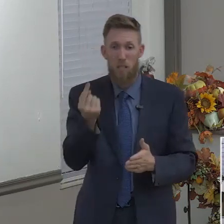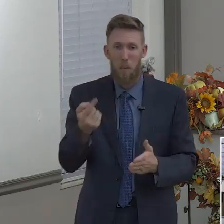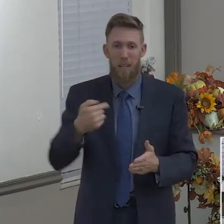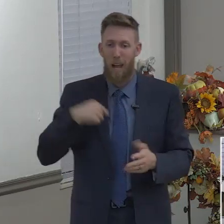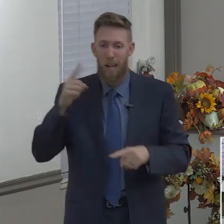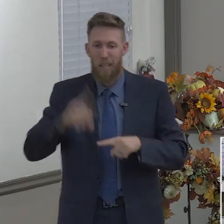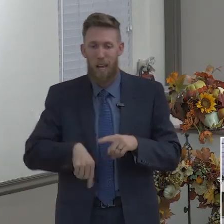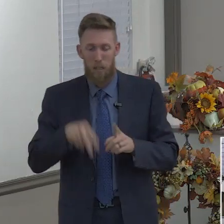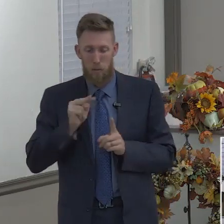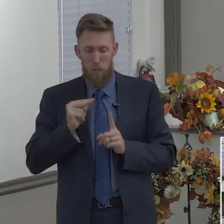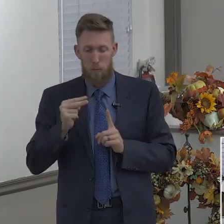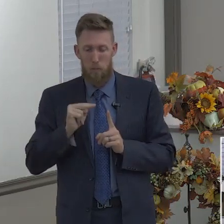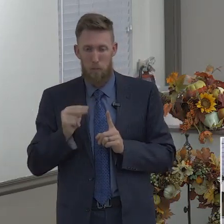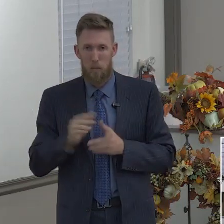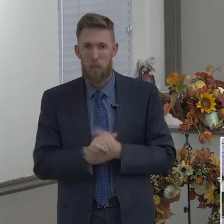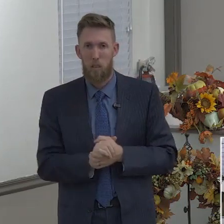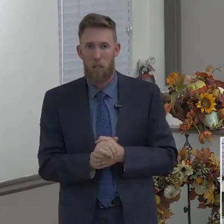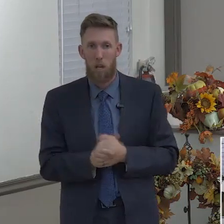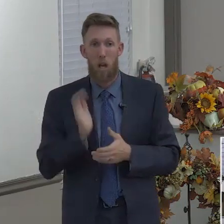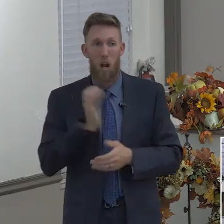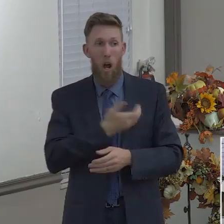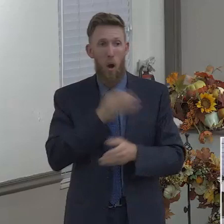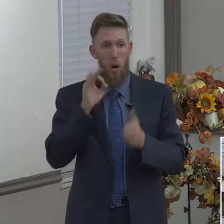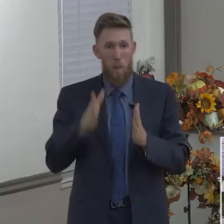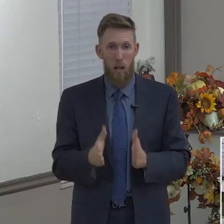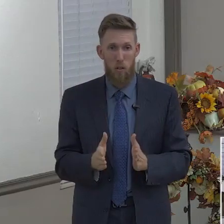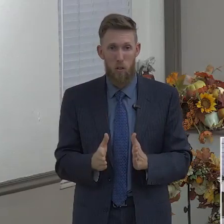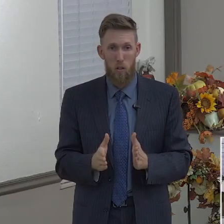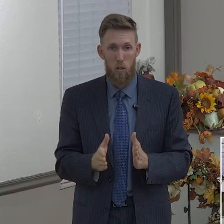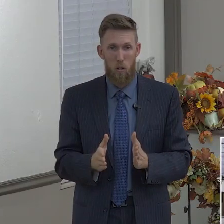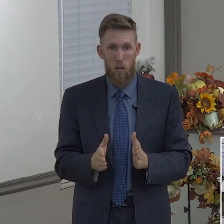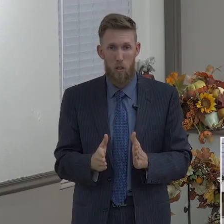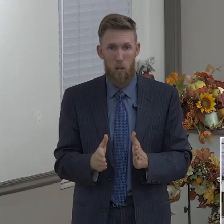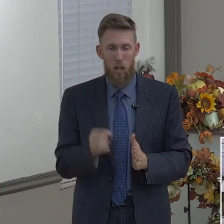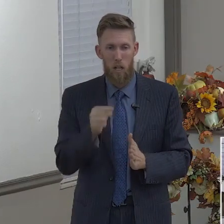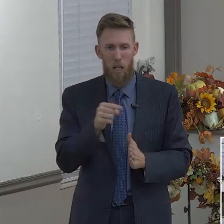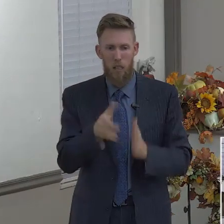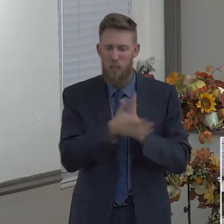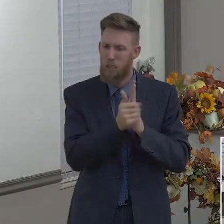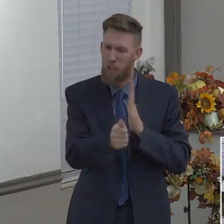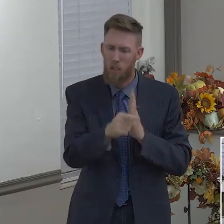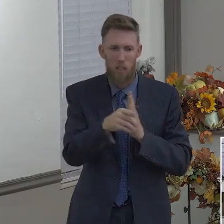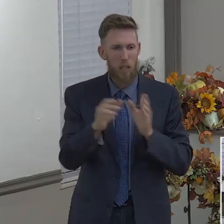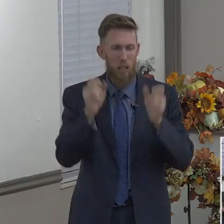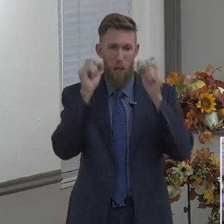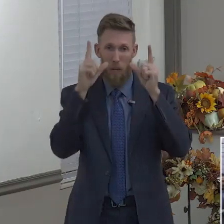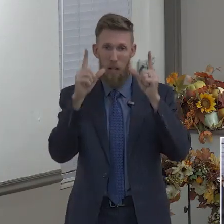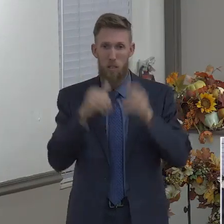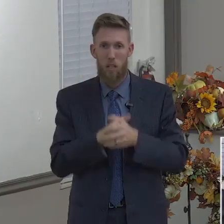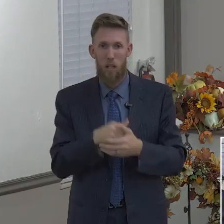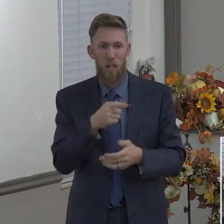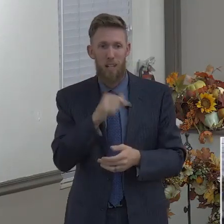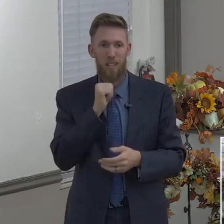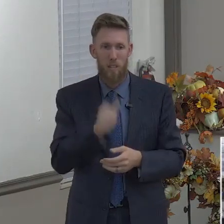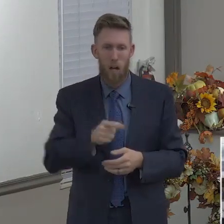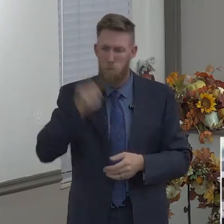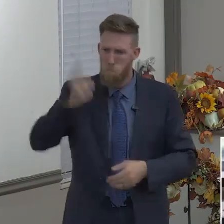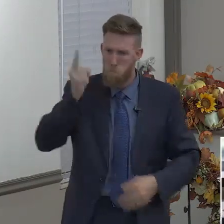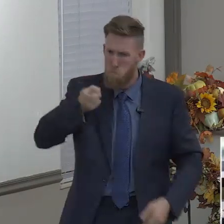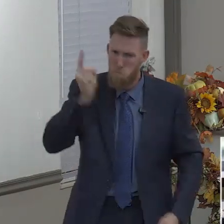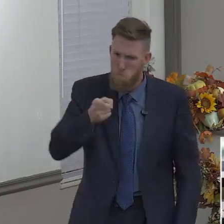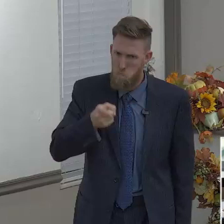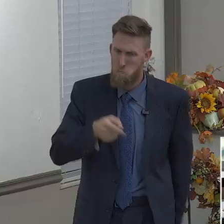about pastor. Pastor is amazing in that he's not a dictator. He's not going to say,